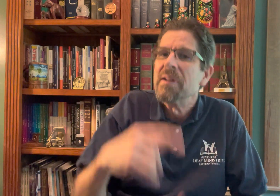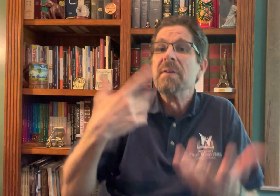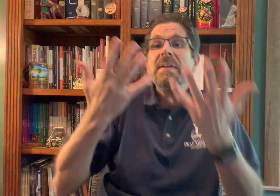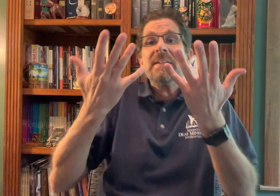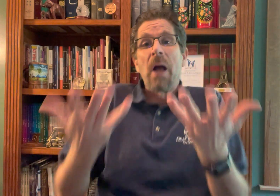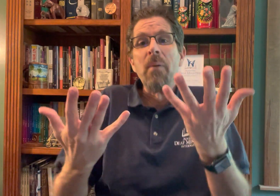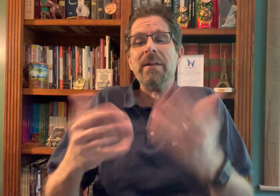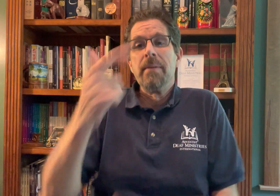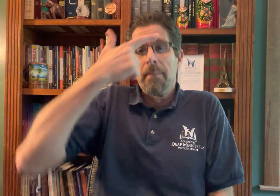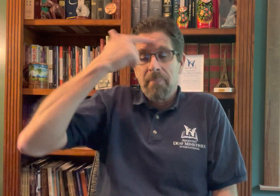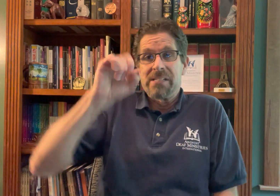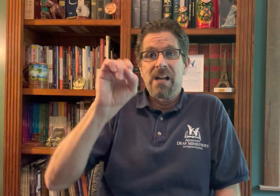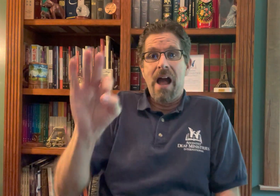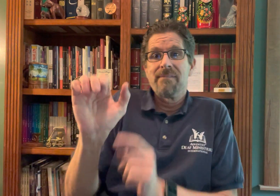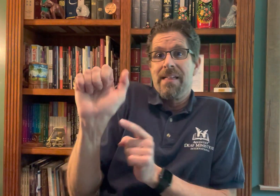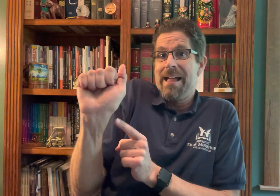It's a large number of people.